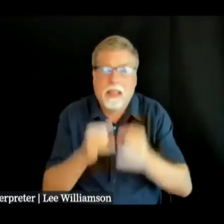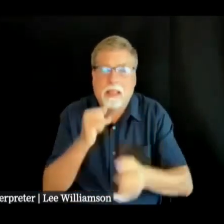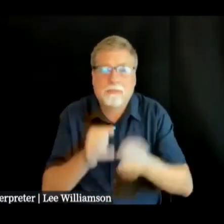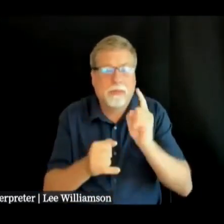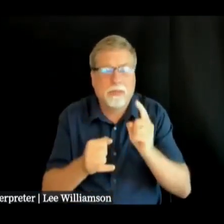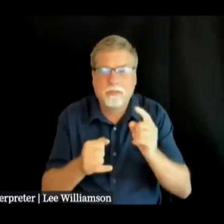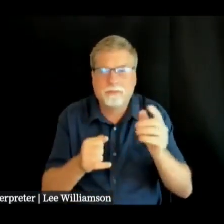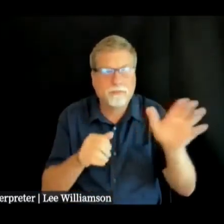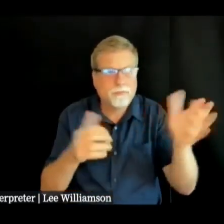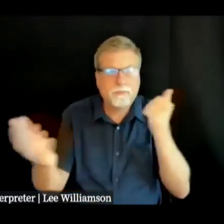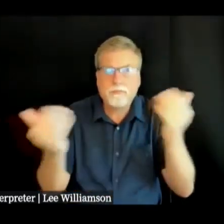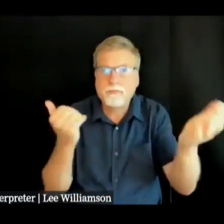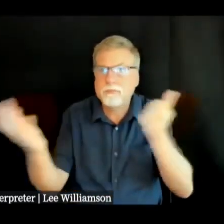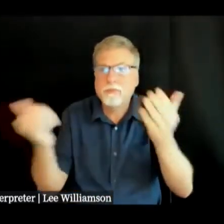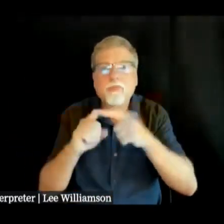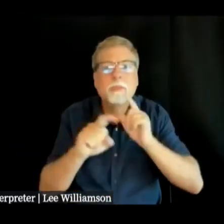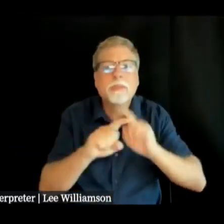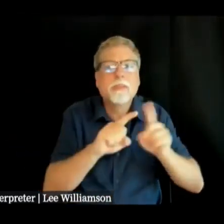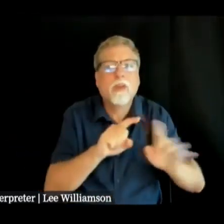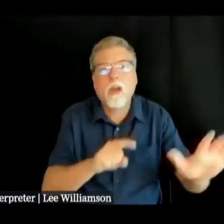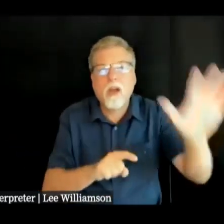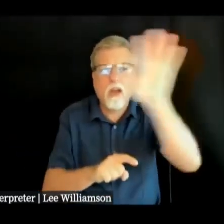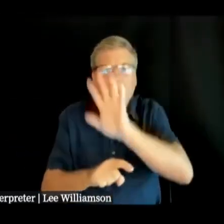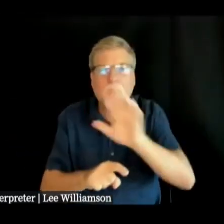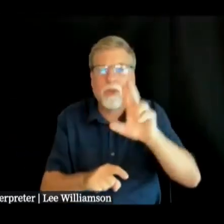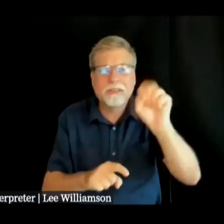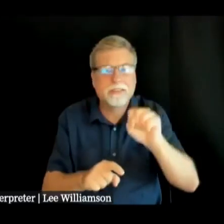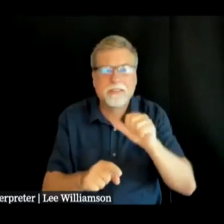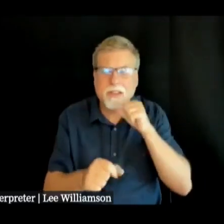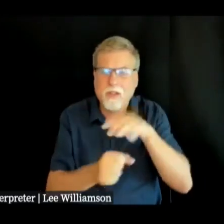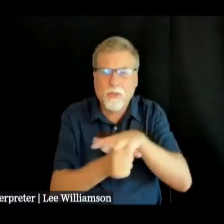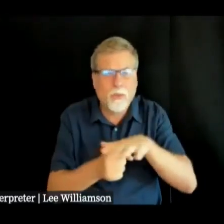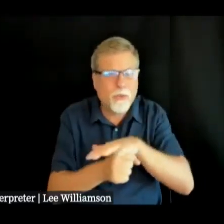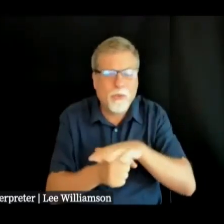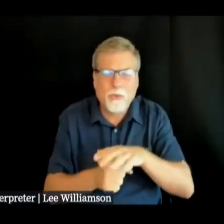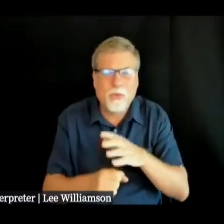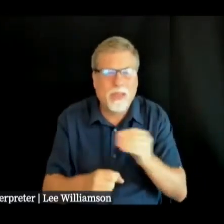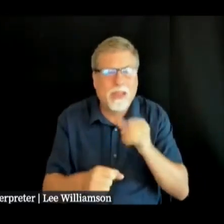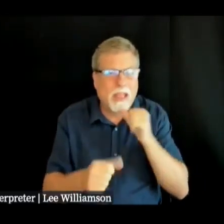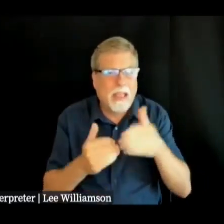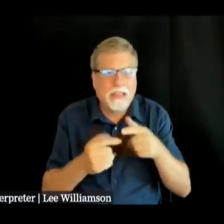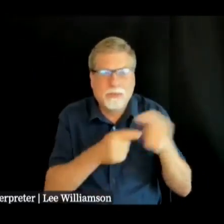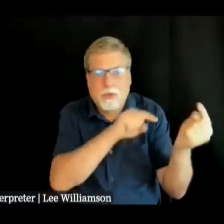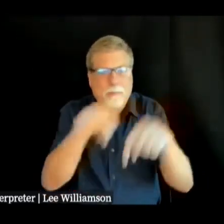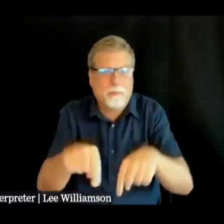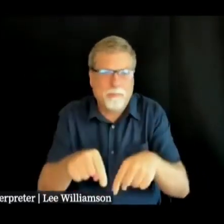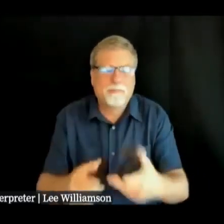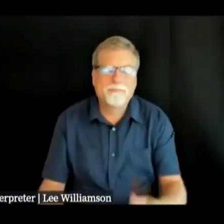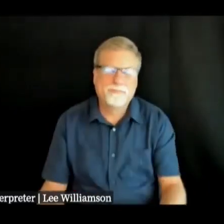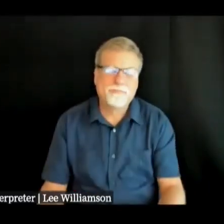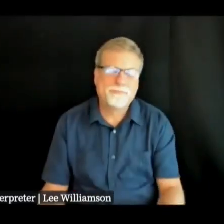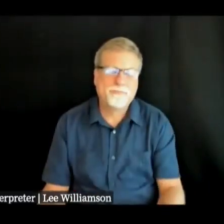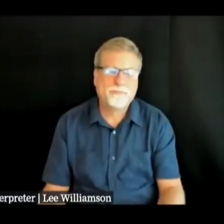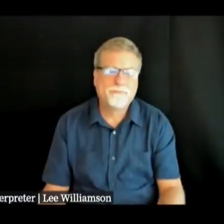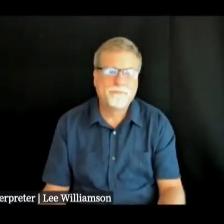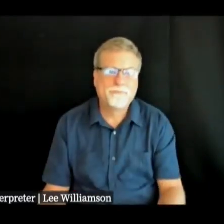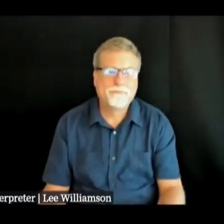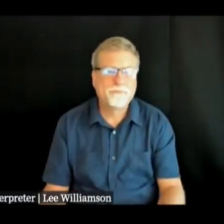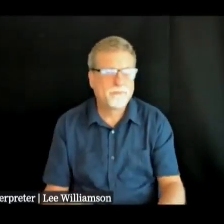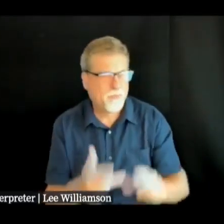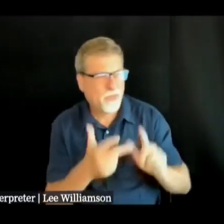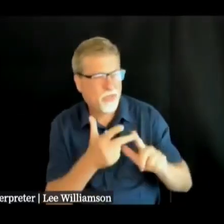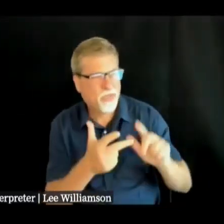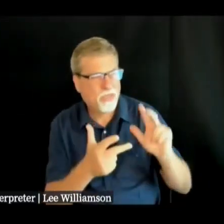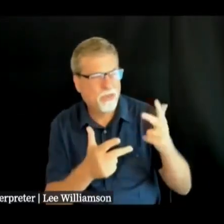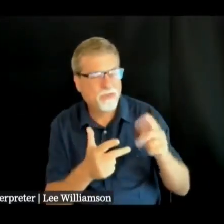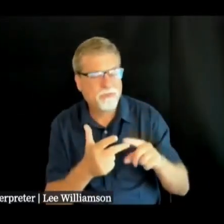these from a number of different sources that are not local and are not readily available just one more follow-up on that